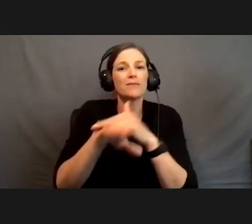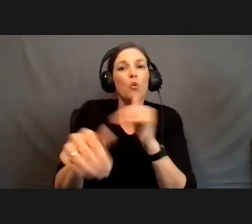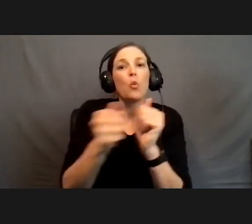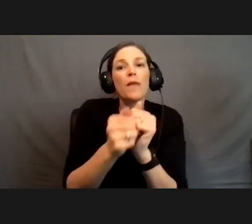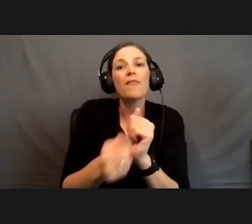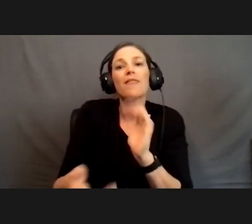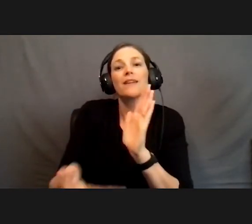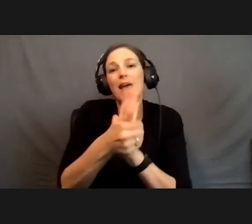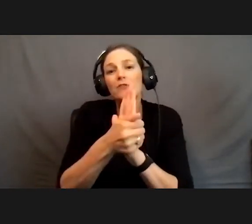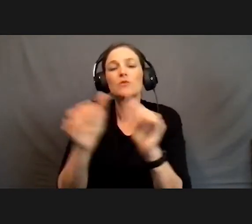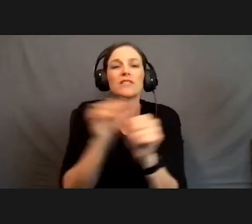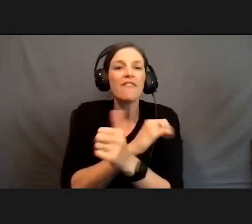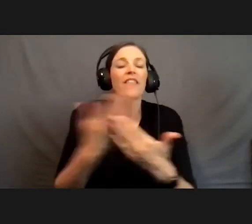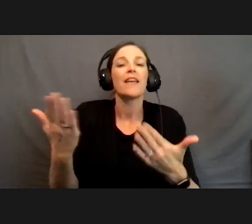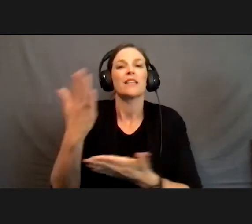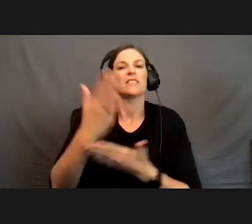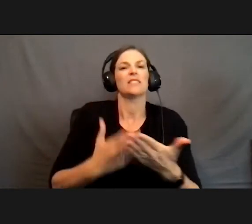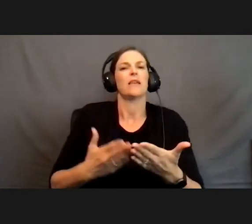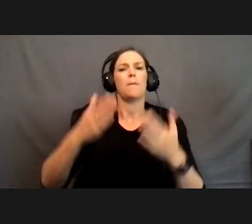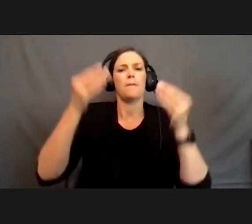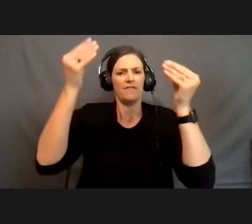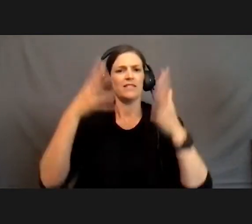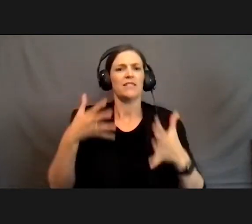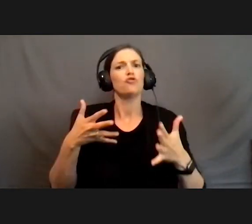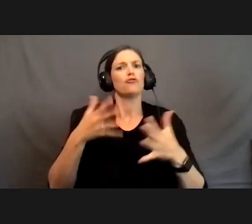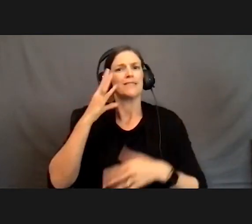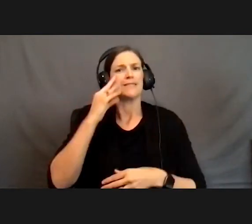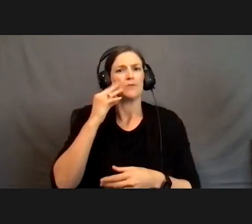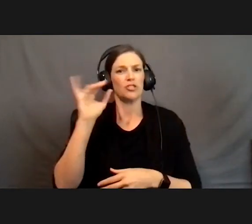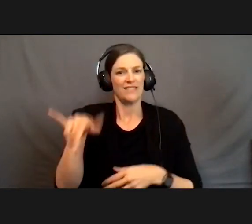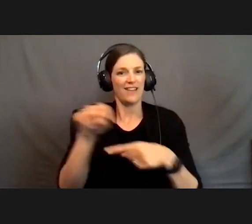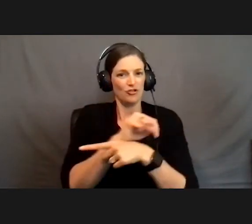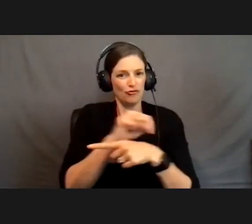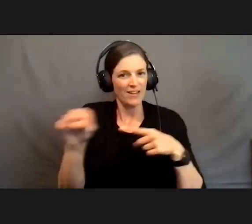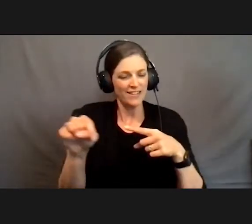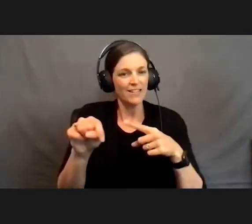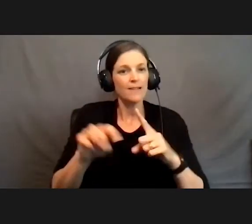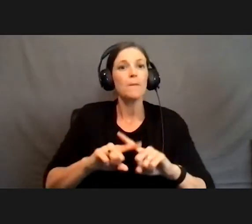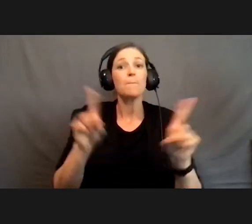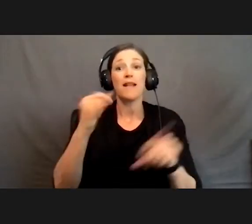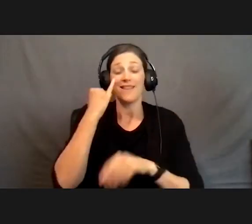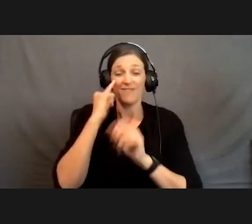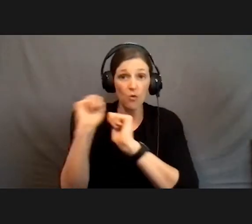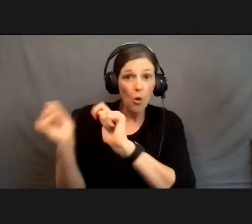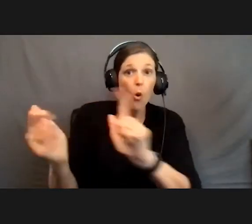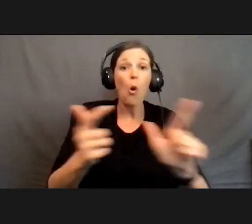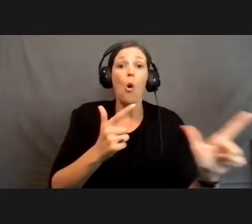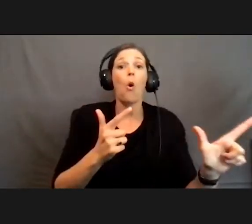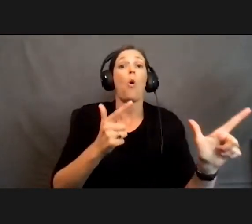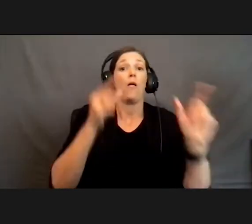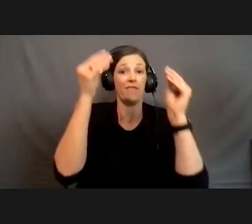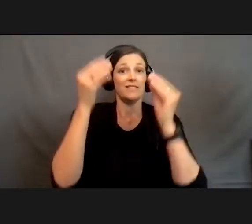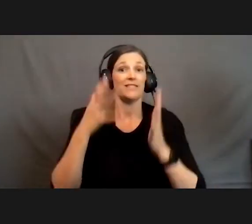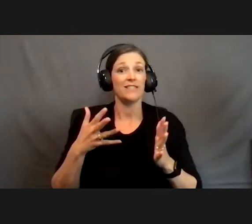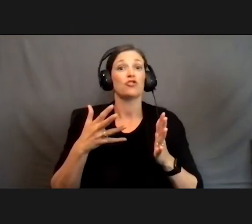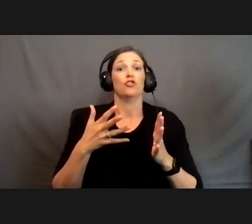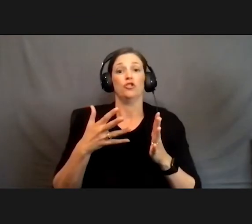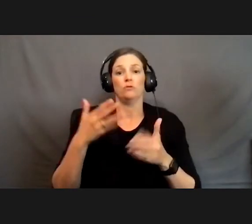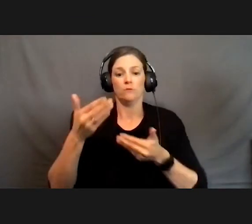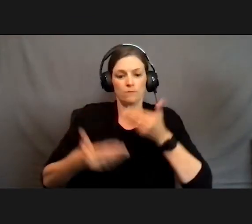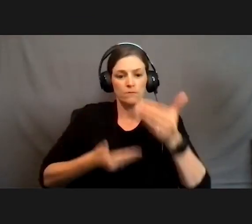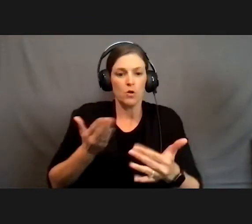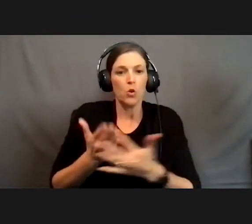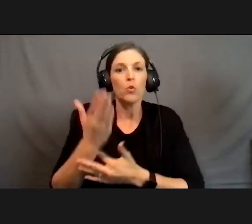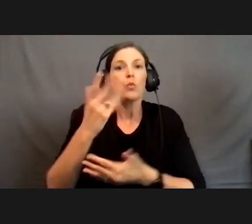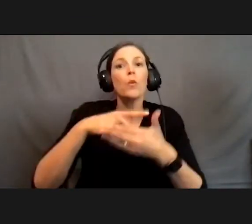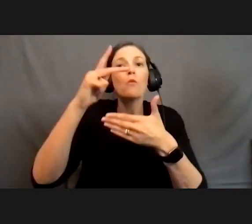And so some of the faculty have gone through that training. But if we have all of our faculty in a uniform fashion, being able to go through that program